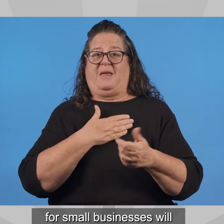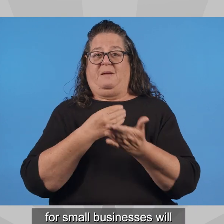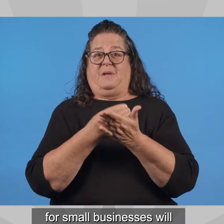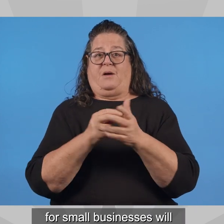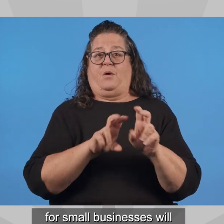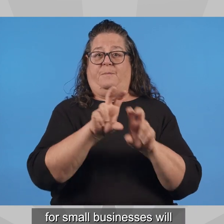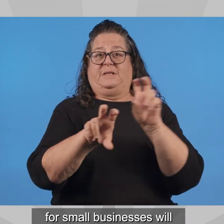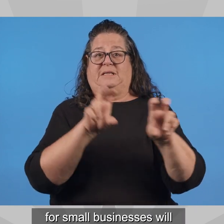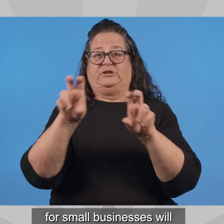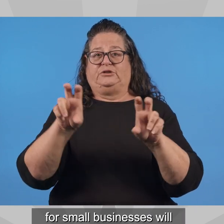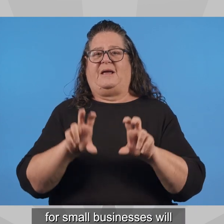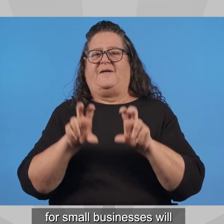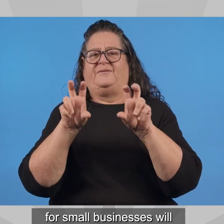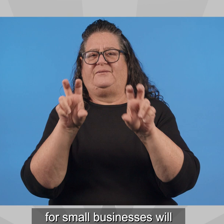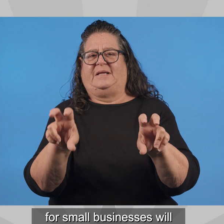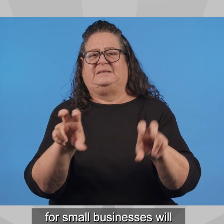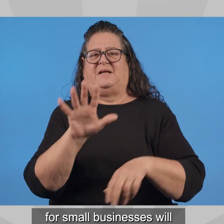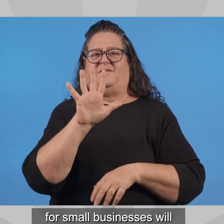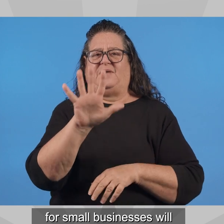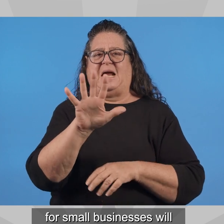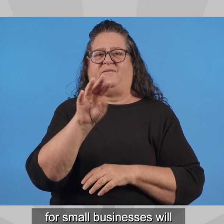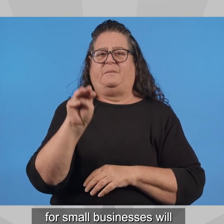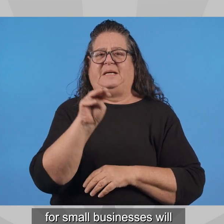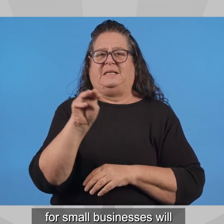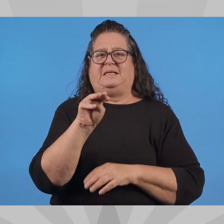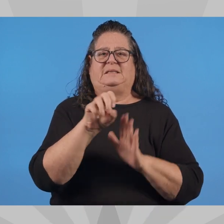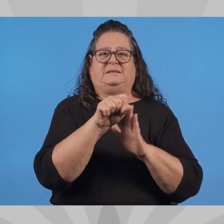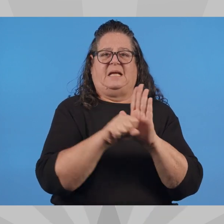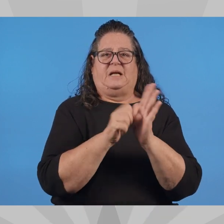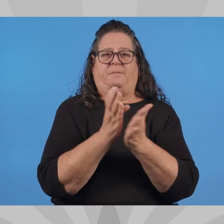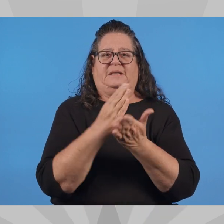for small businesses will benefit countless Arizonans.